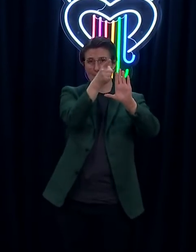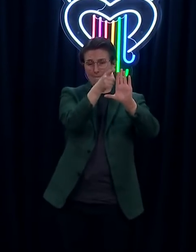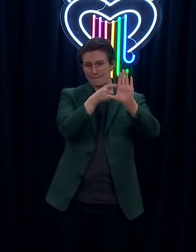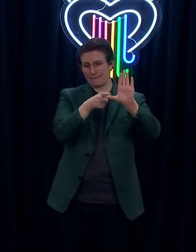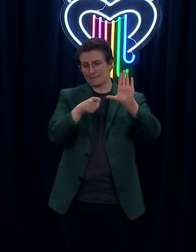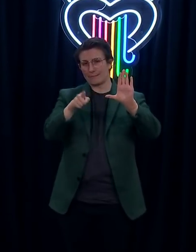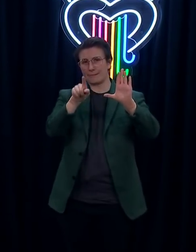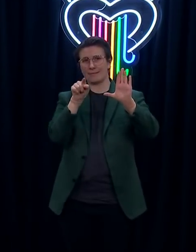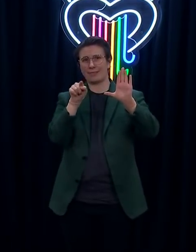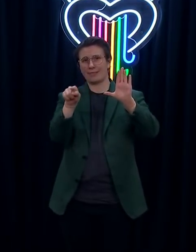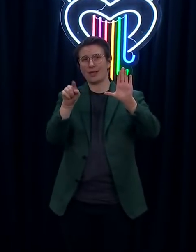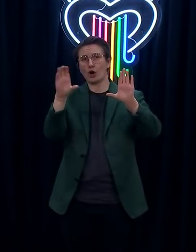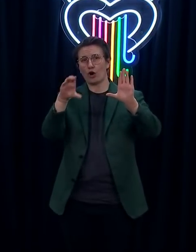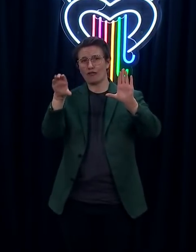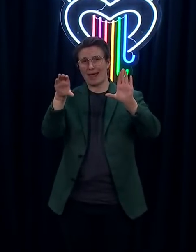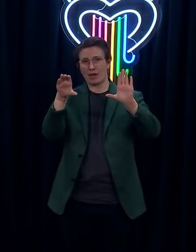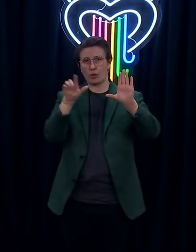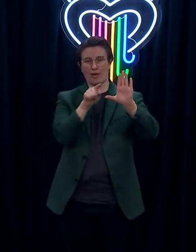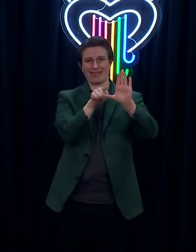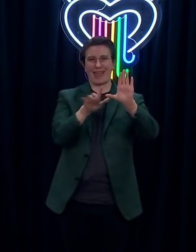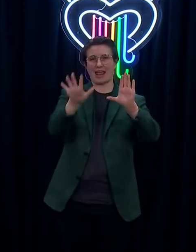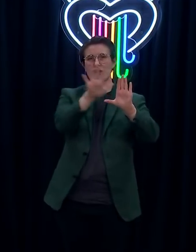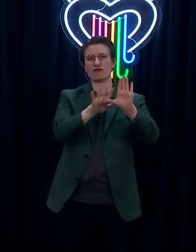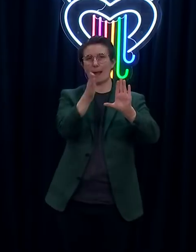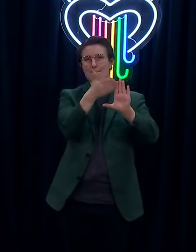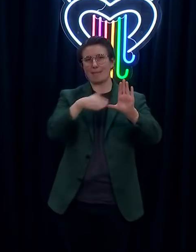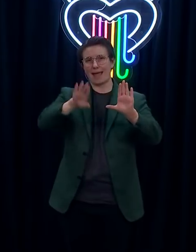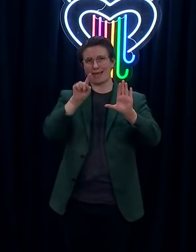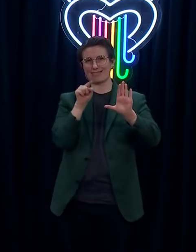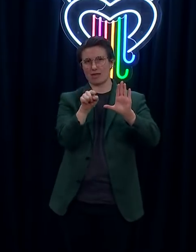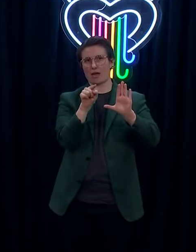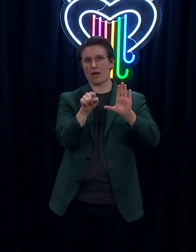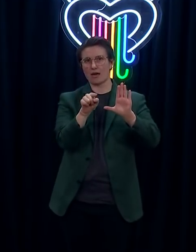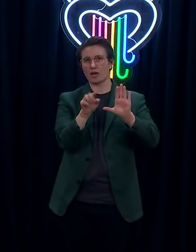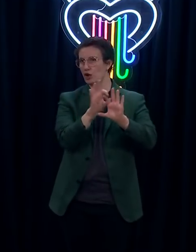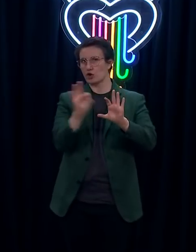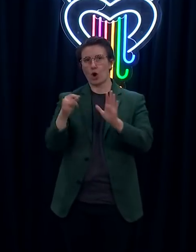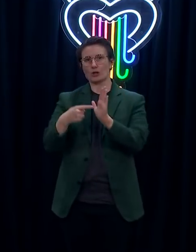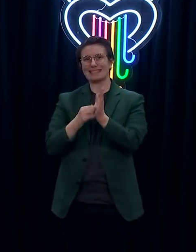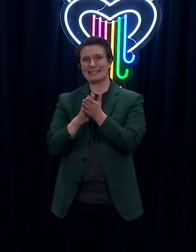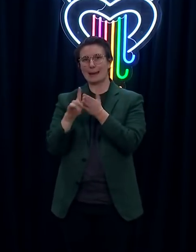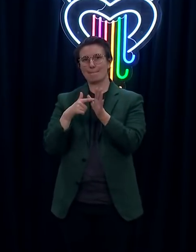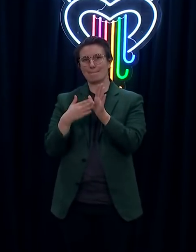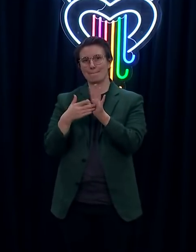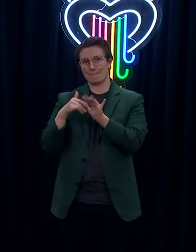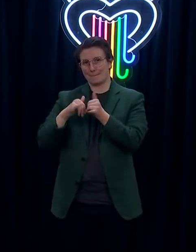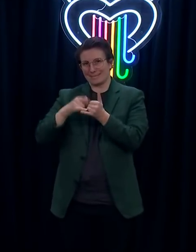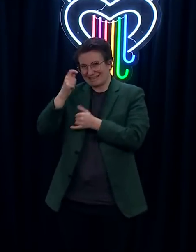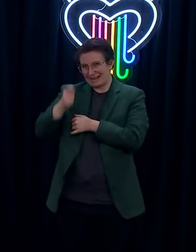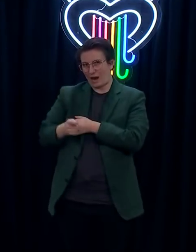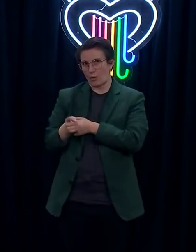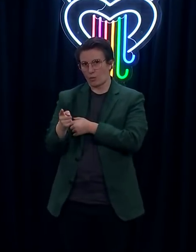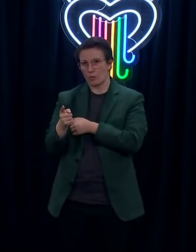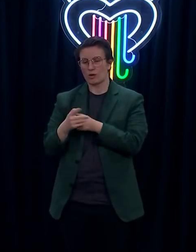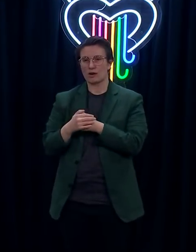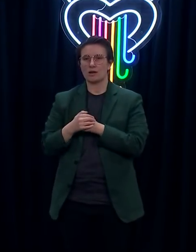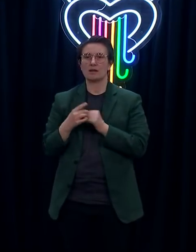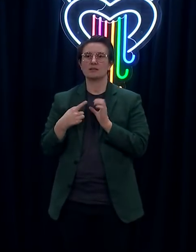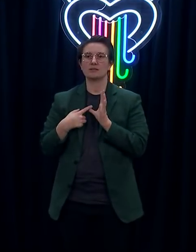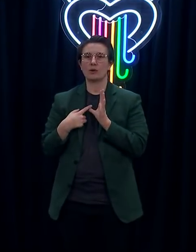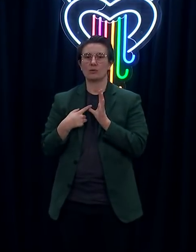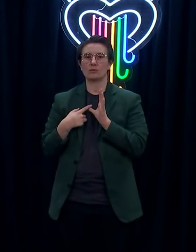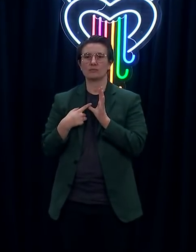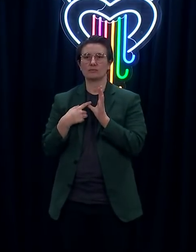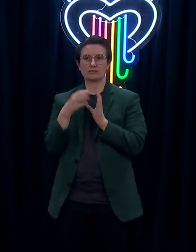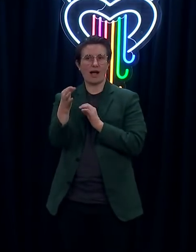area. So let me just seek some further clarity on that. What I can say, though, is as I've described to we have a very, very good understanding and